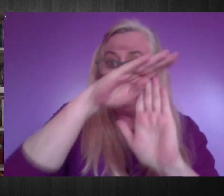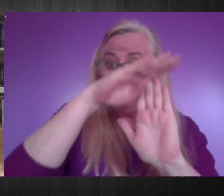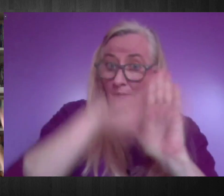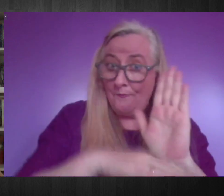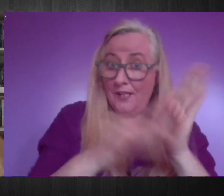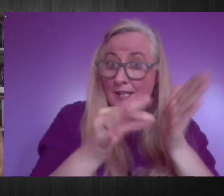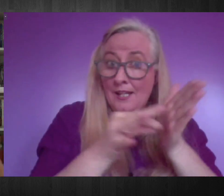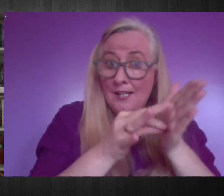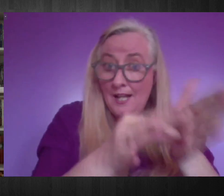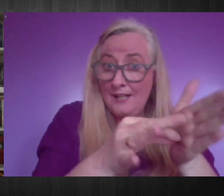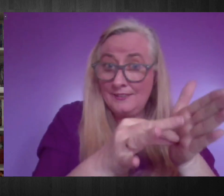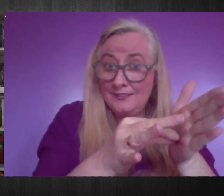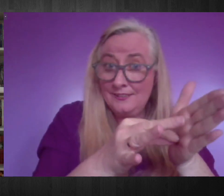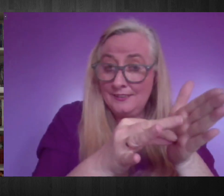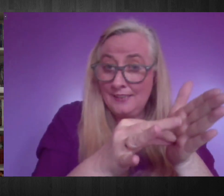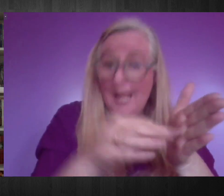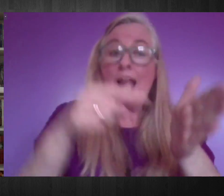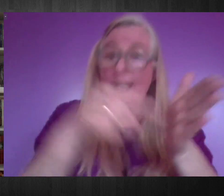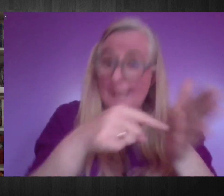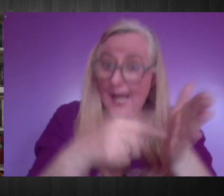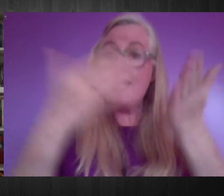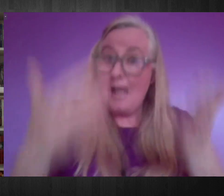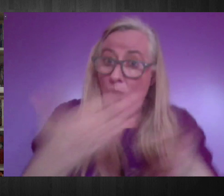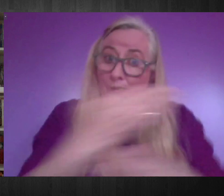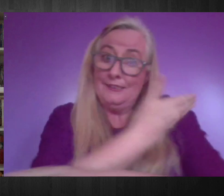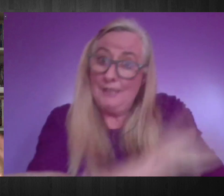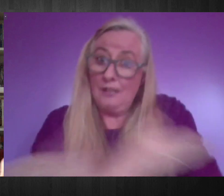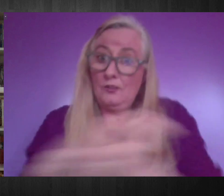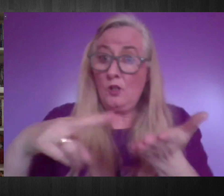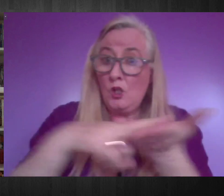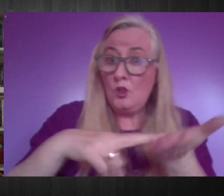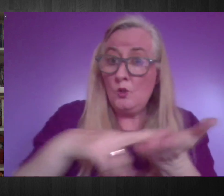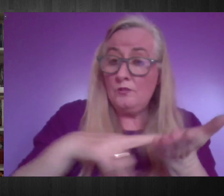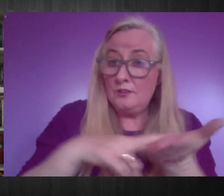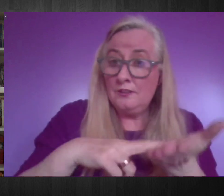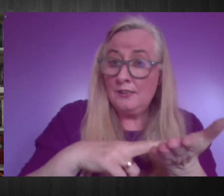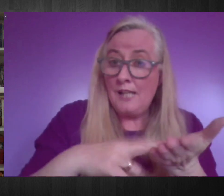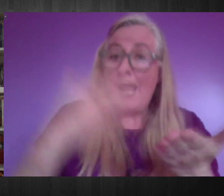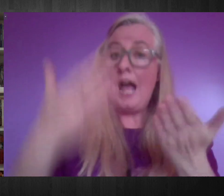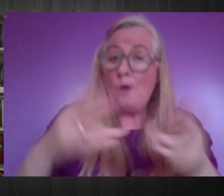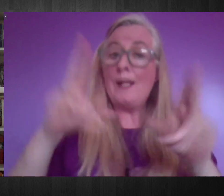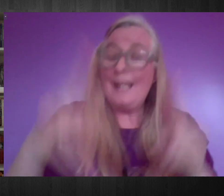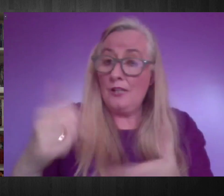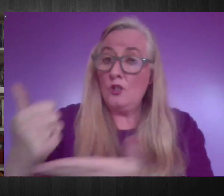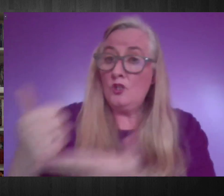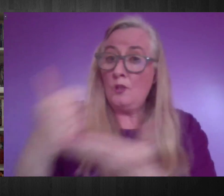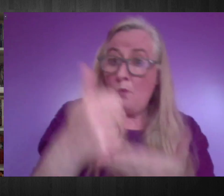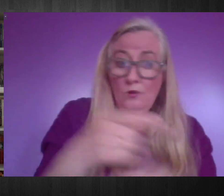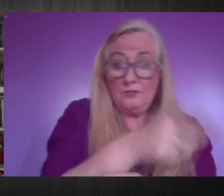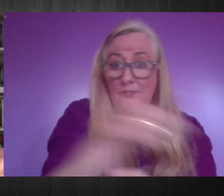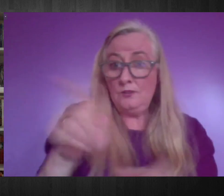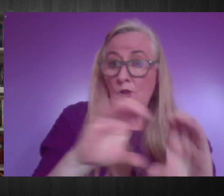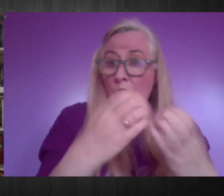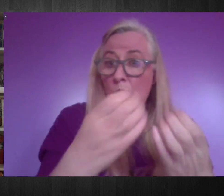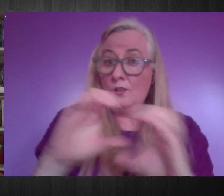states have started to react and also to address and support the statements made by the UN. So